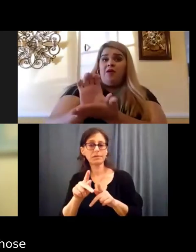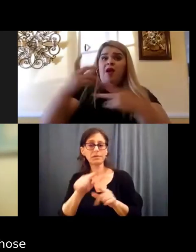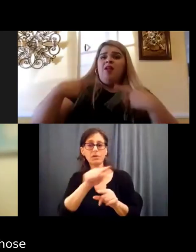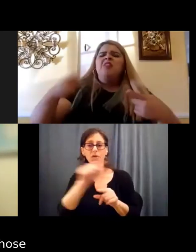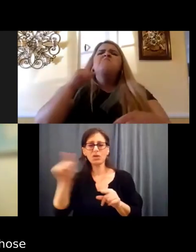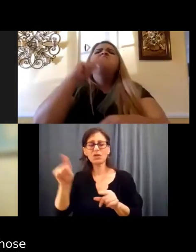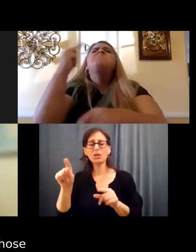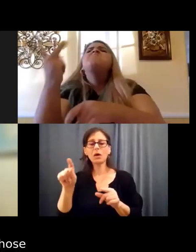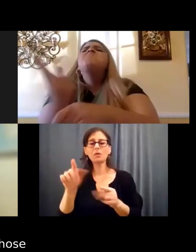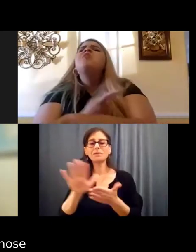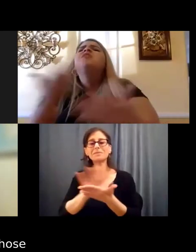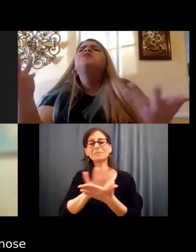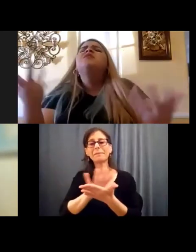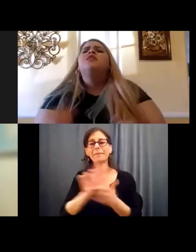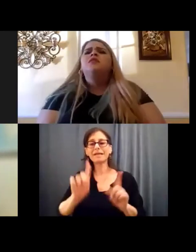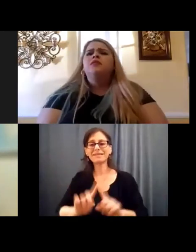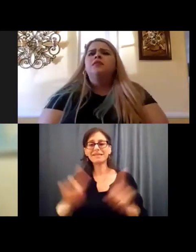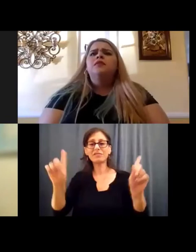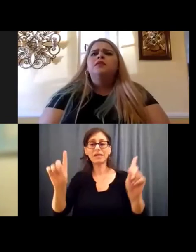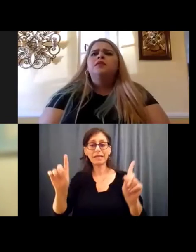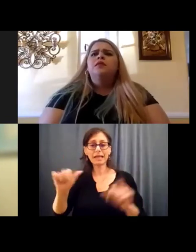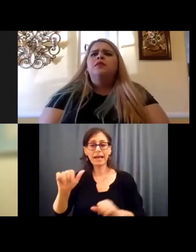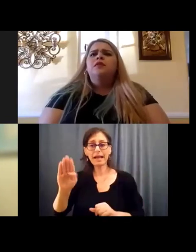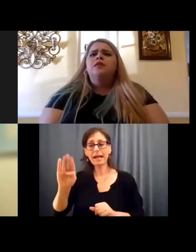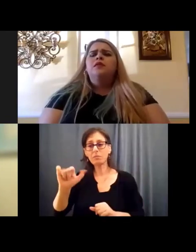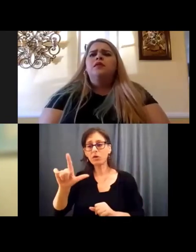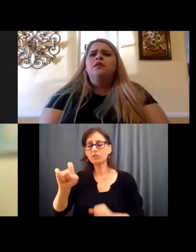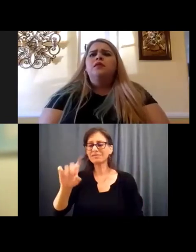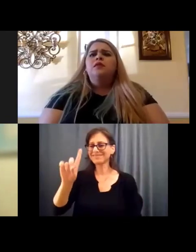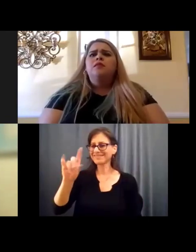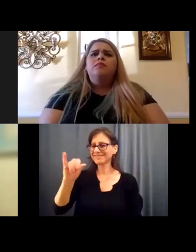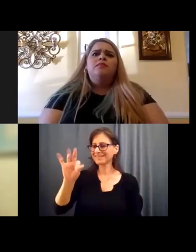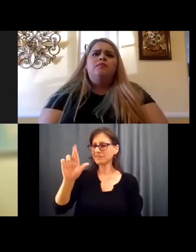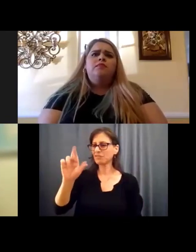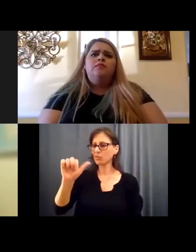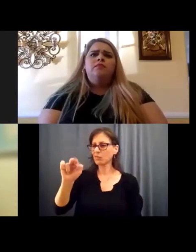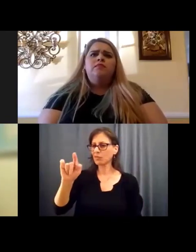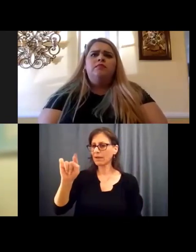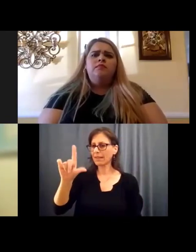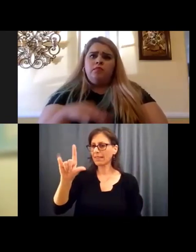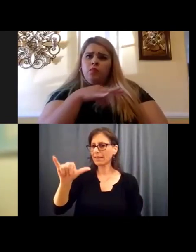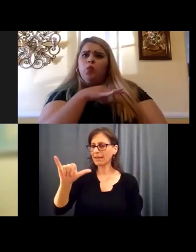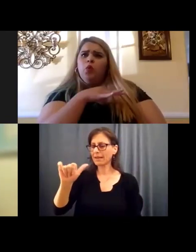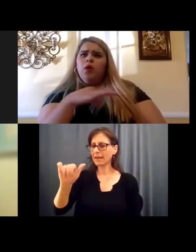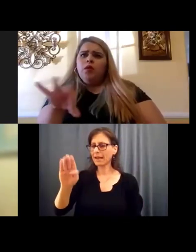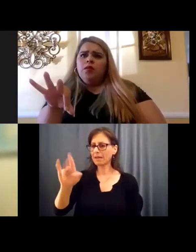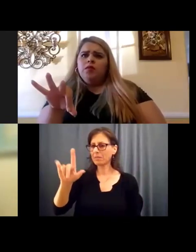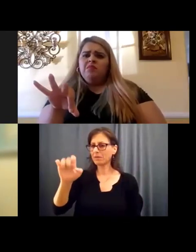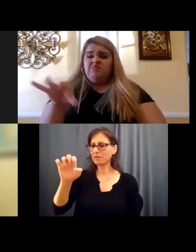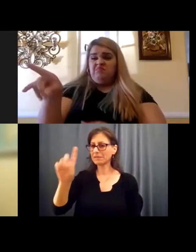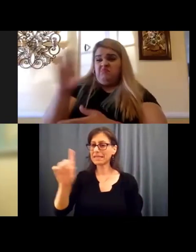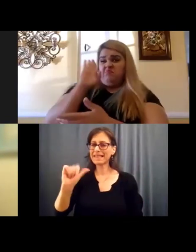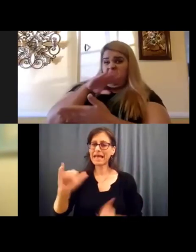euphemisms of differently abled and, and saying that kind of thing really,